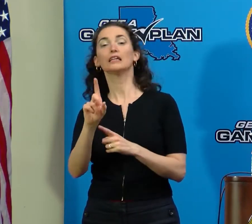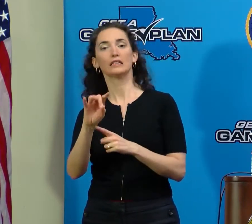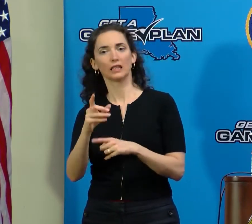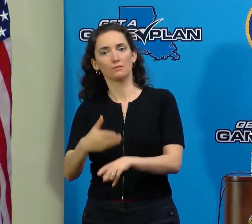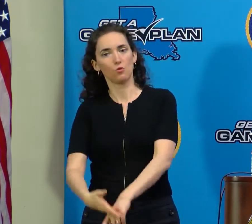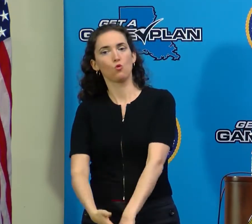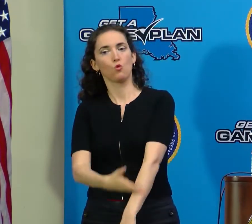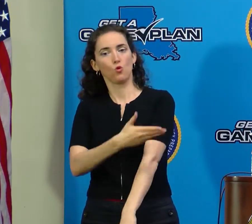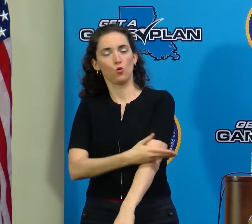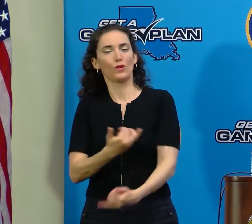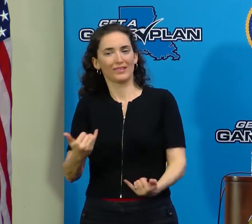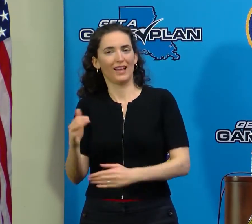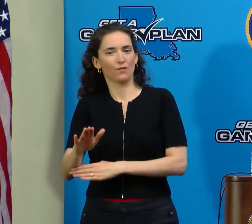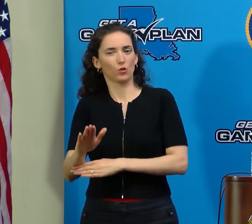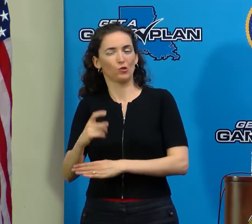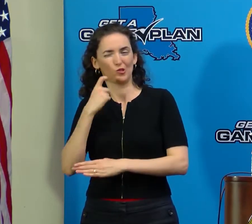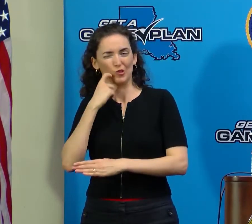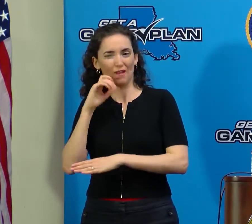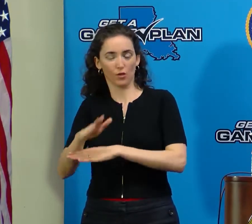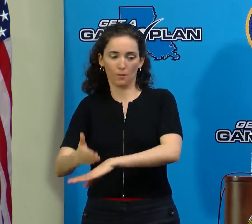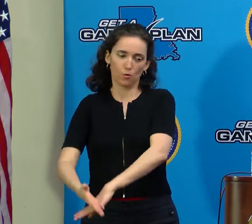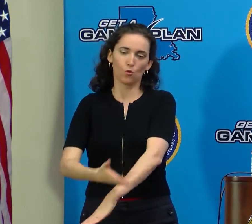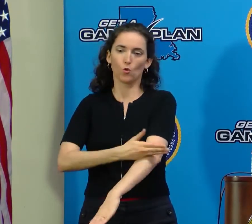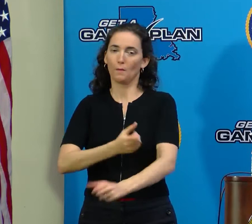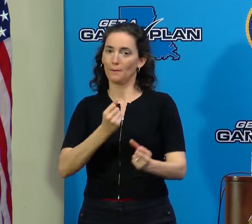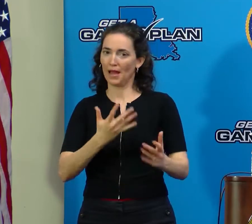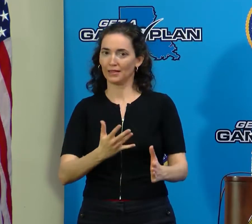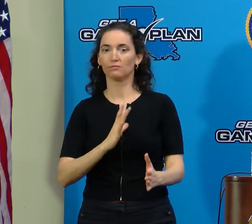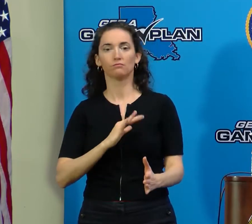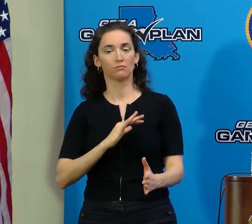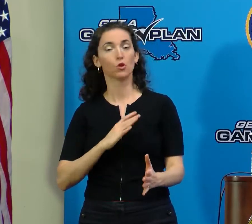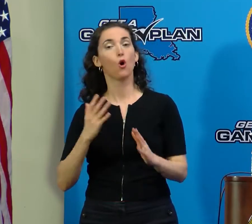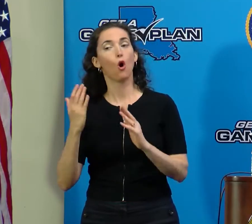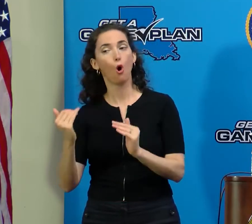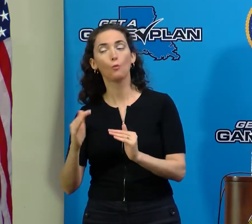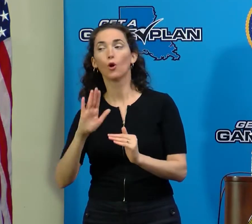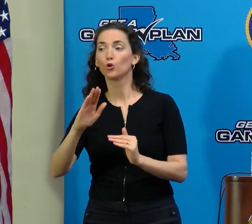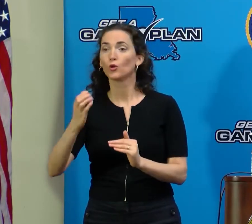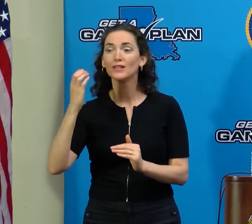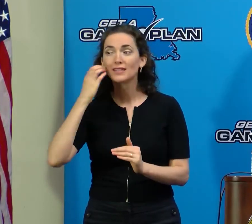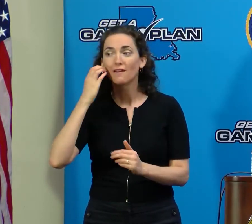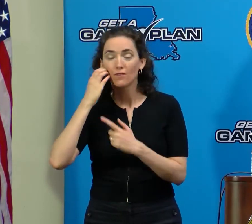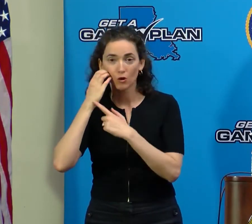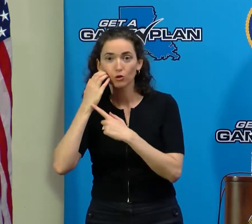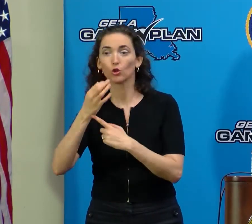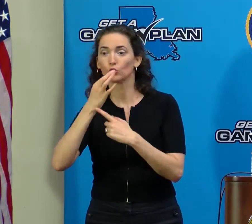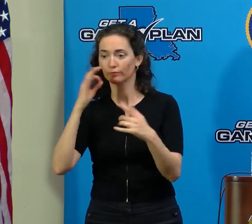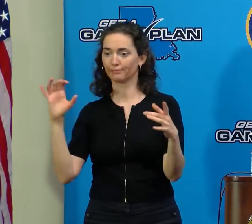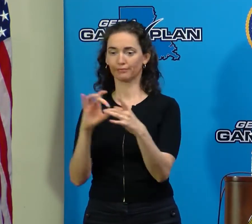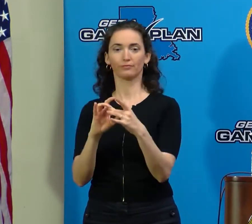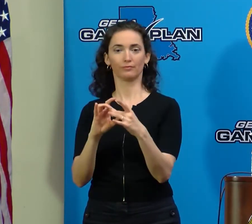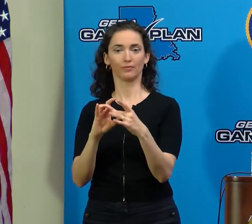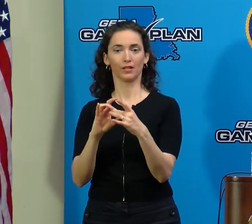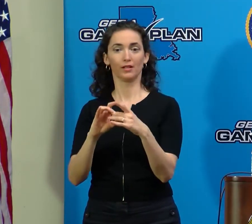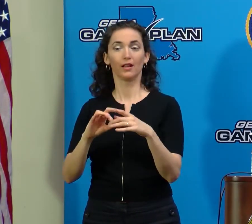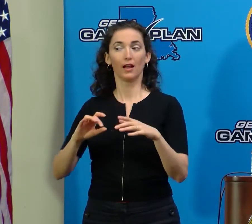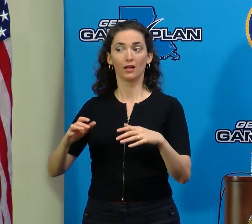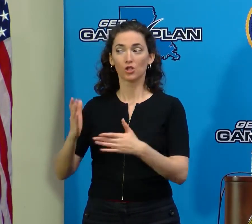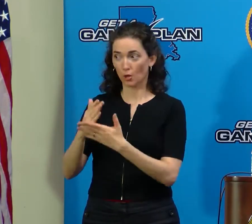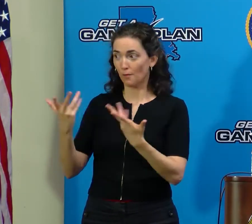earlier this afternoon. And so hopefully your cell phone coverage is back or will soon